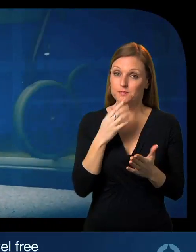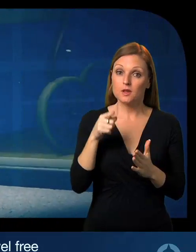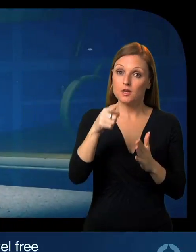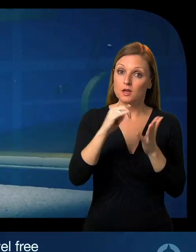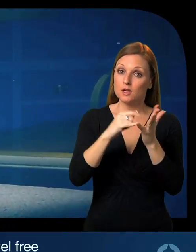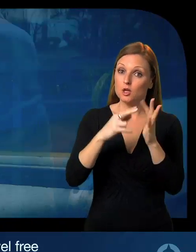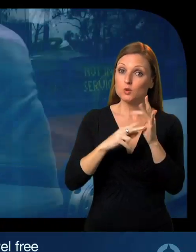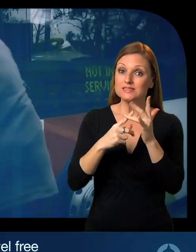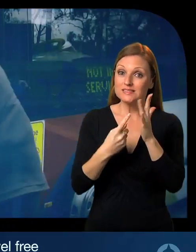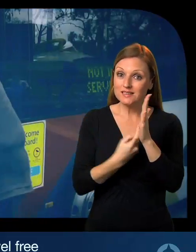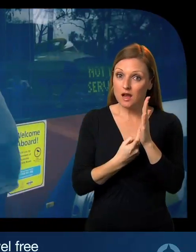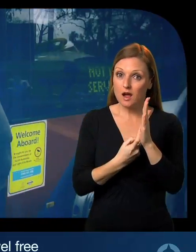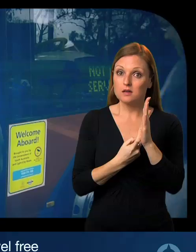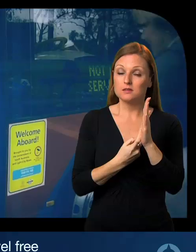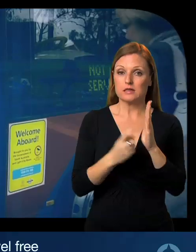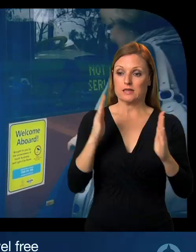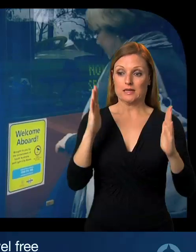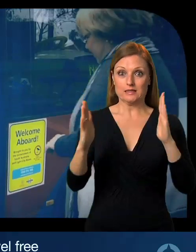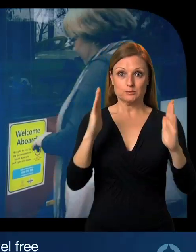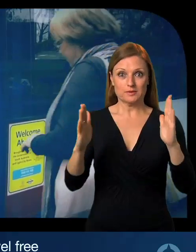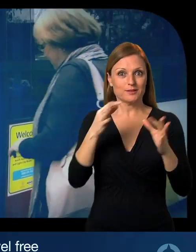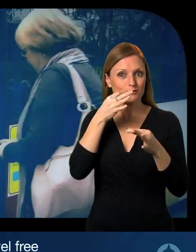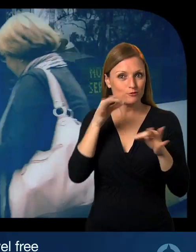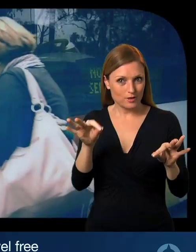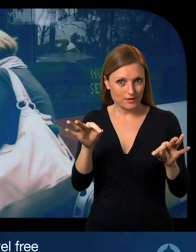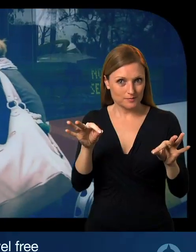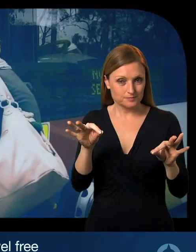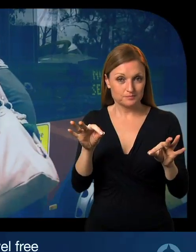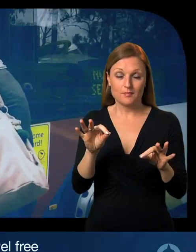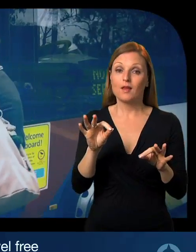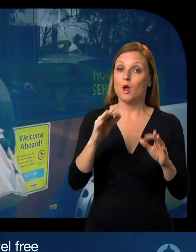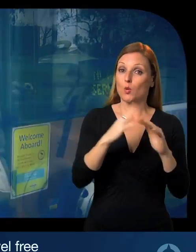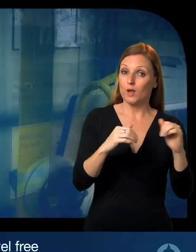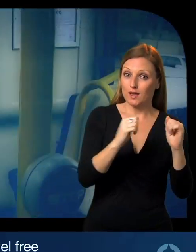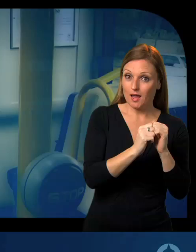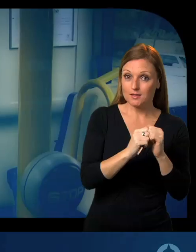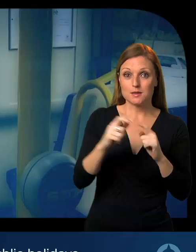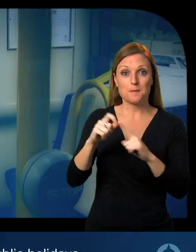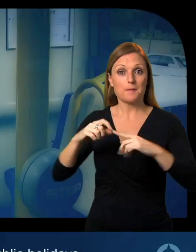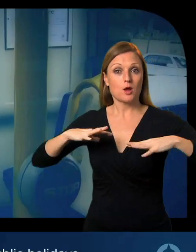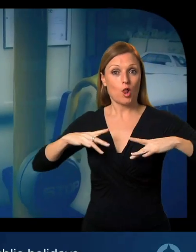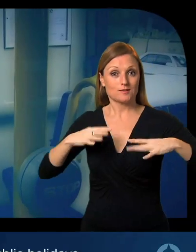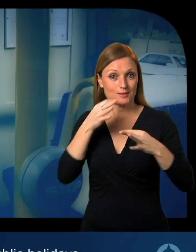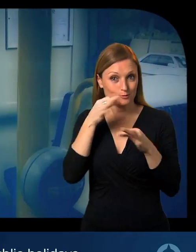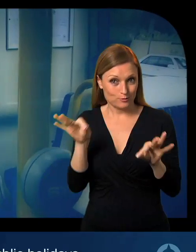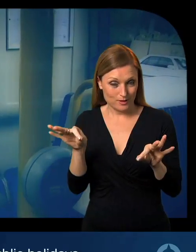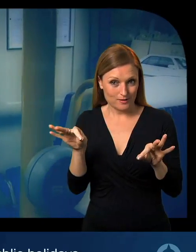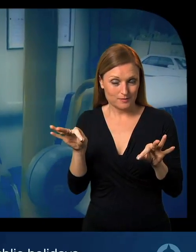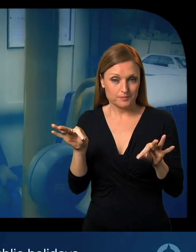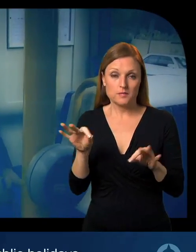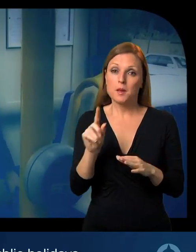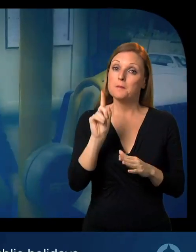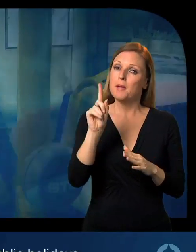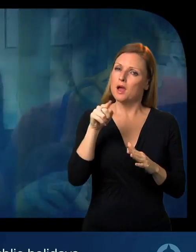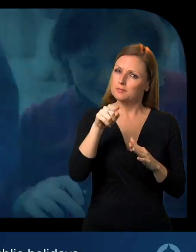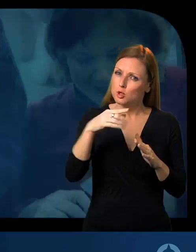Seniors card holders travel free between 9.01am and 3pm weekdays and all day on weekends and public